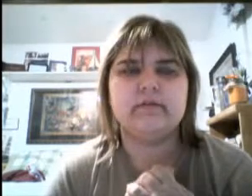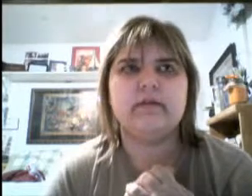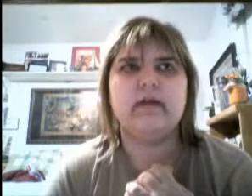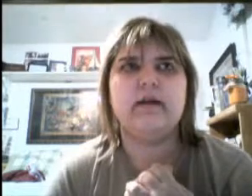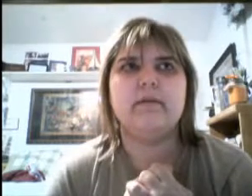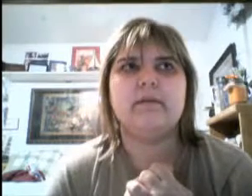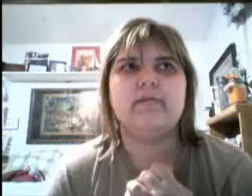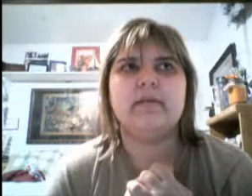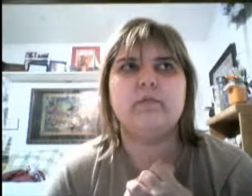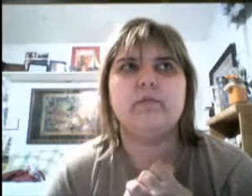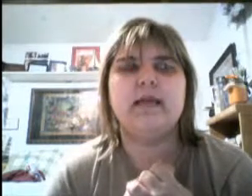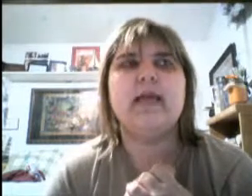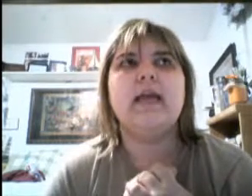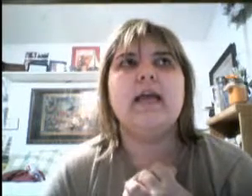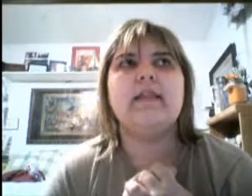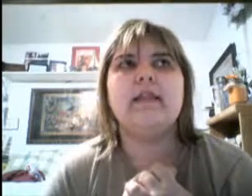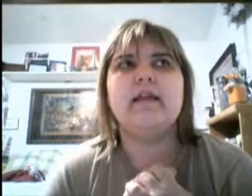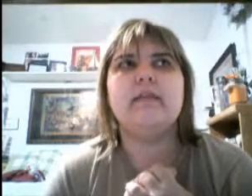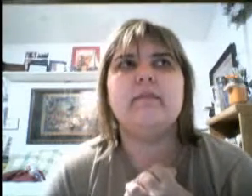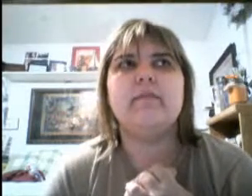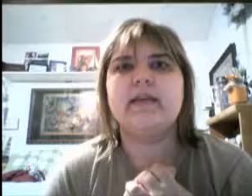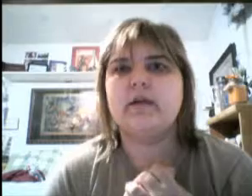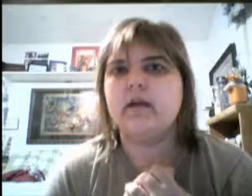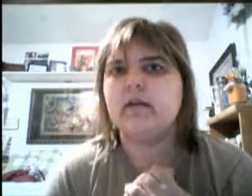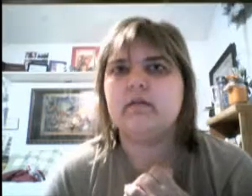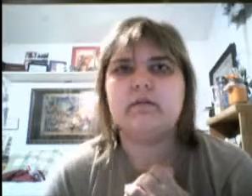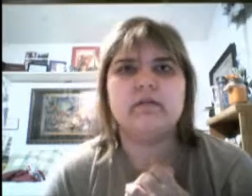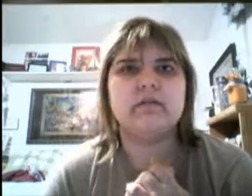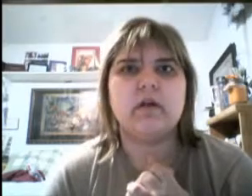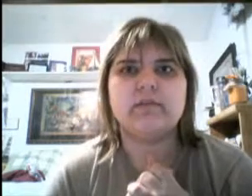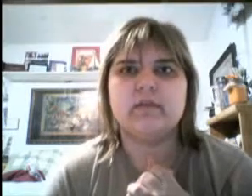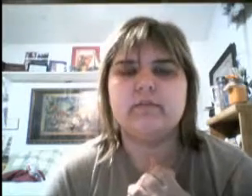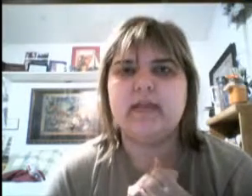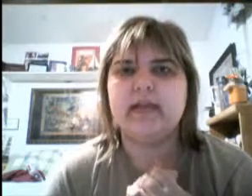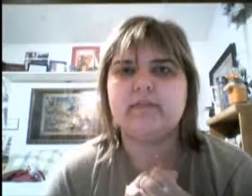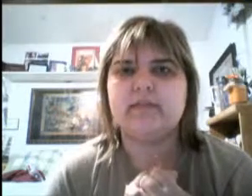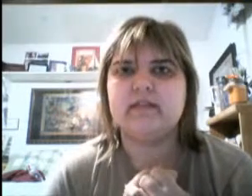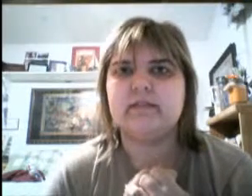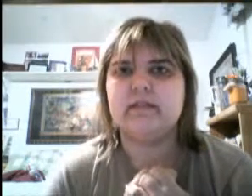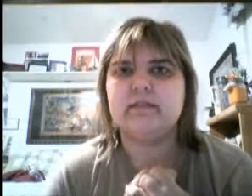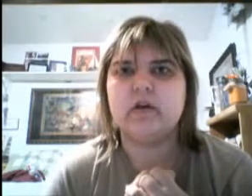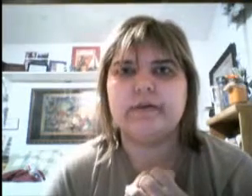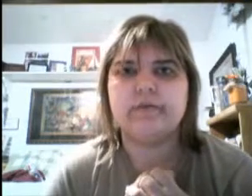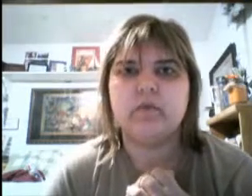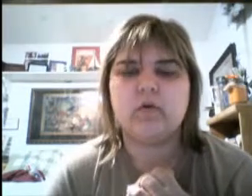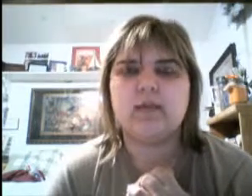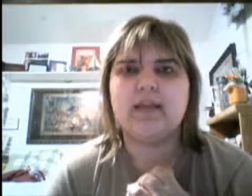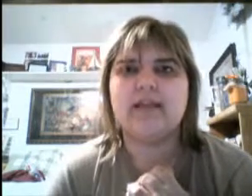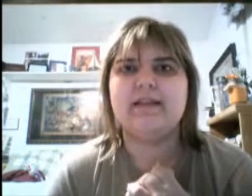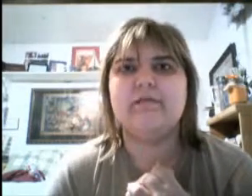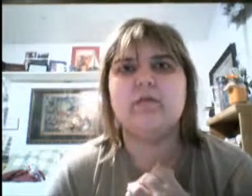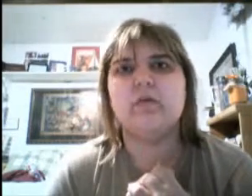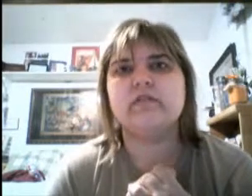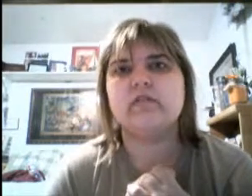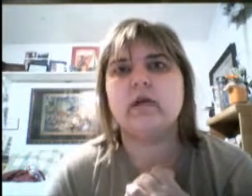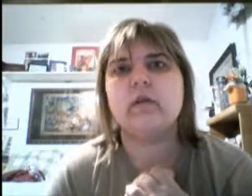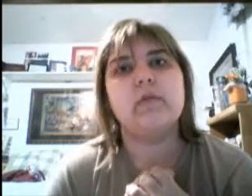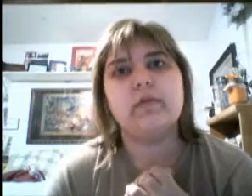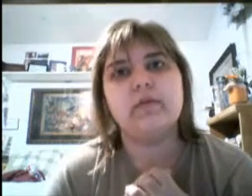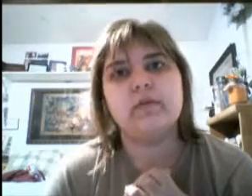um, in the movie. And then Bagheera looks awesome. They had some scenes with him talking with Mowgli. And then, of course, we got Baloo,